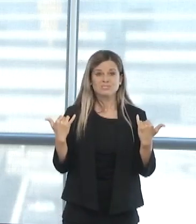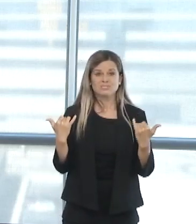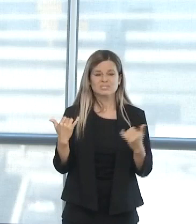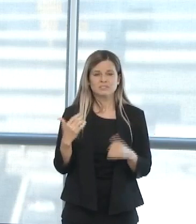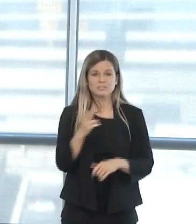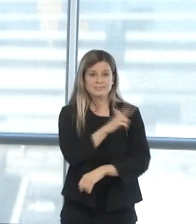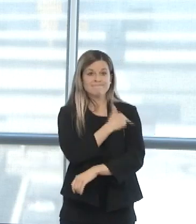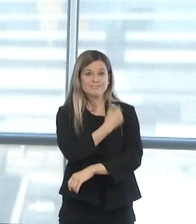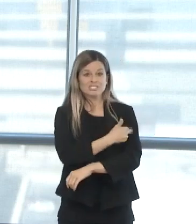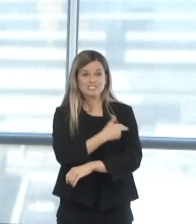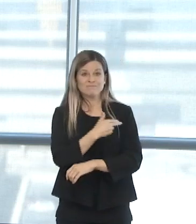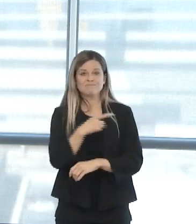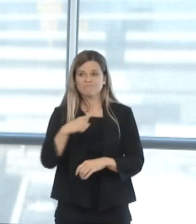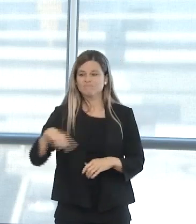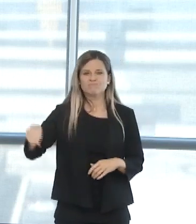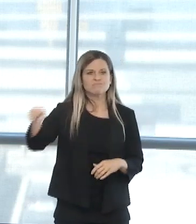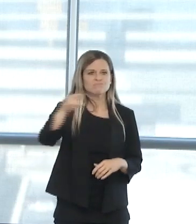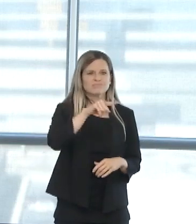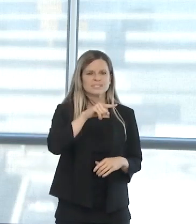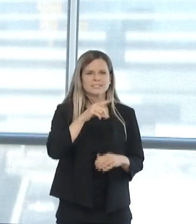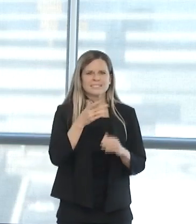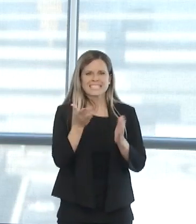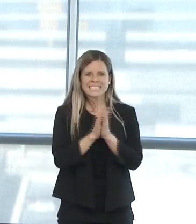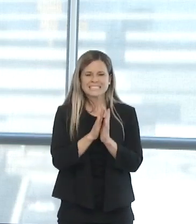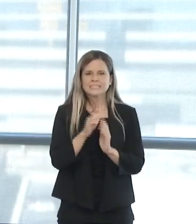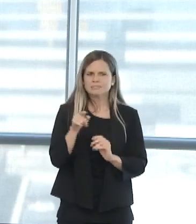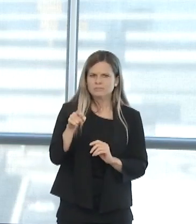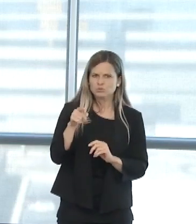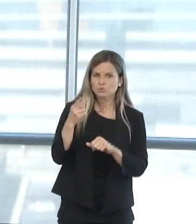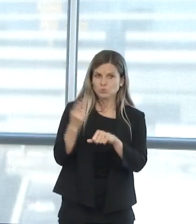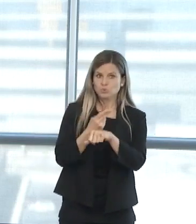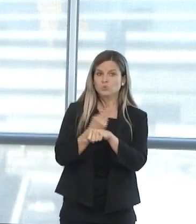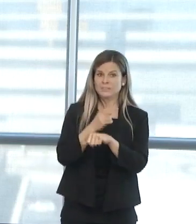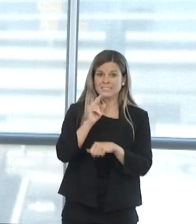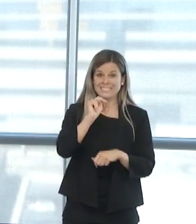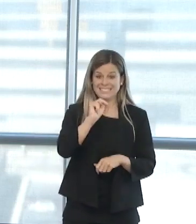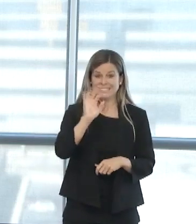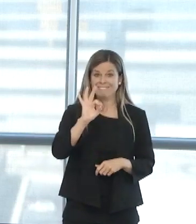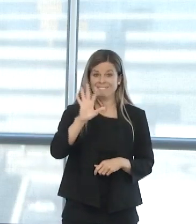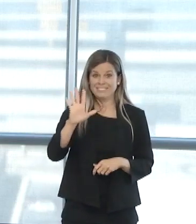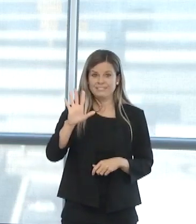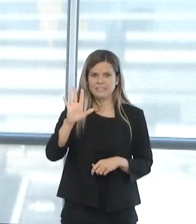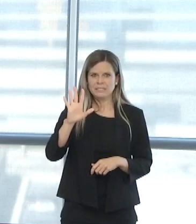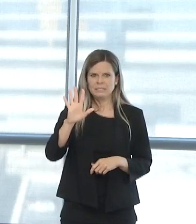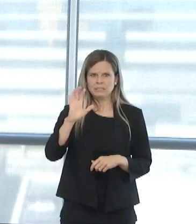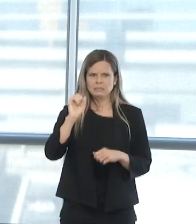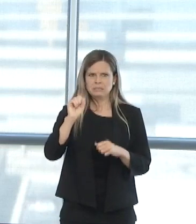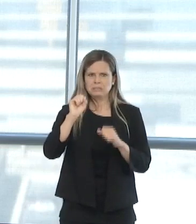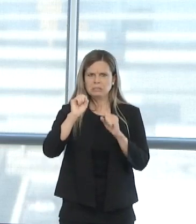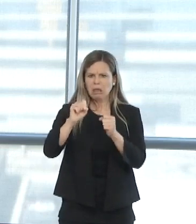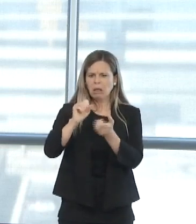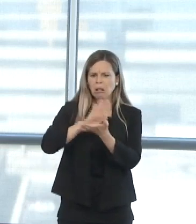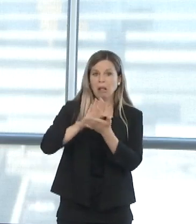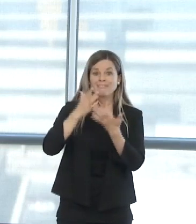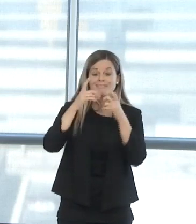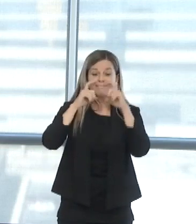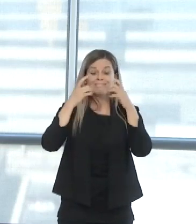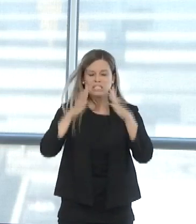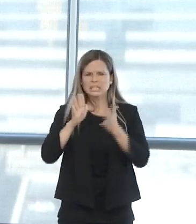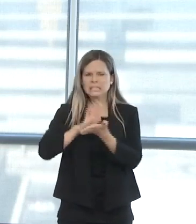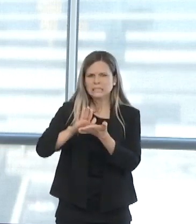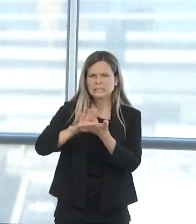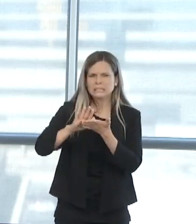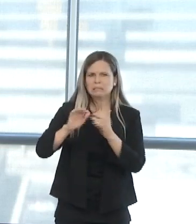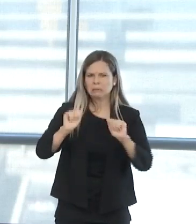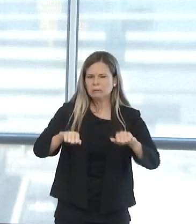employees to utilize standardized sterilization processes to be able to use these N95 masks